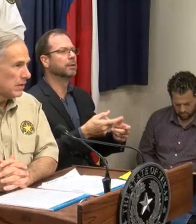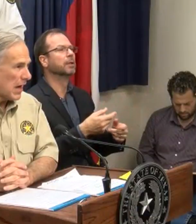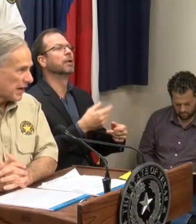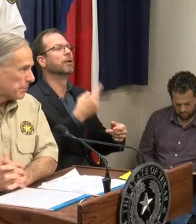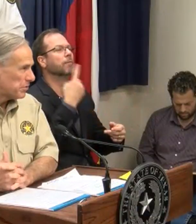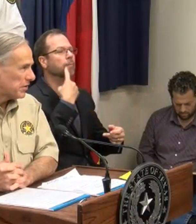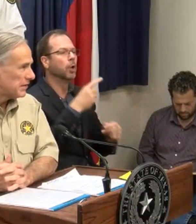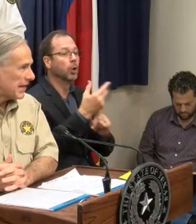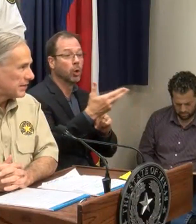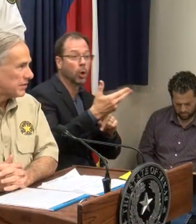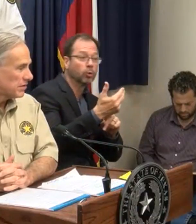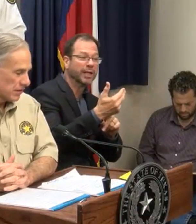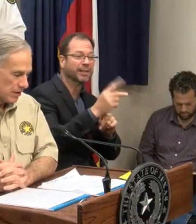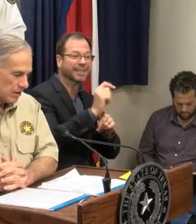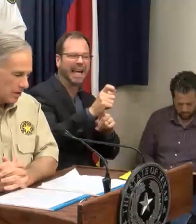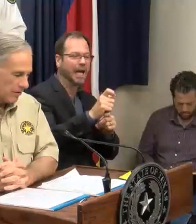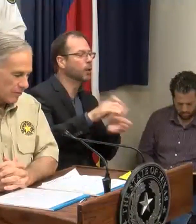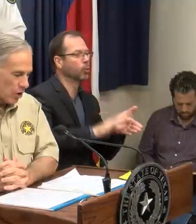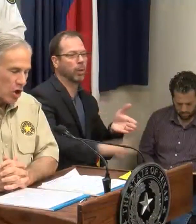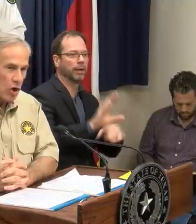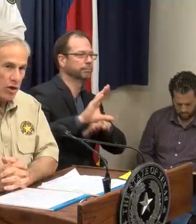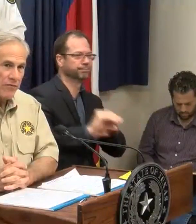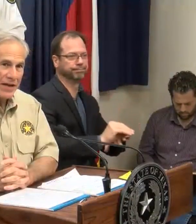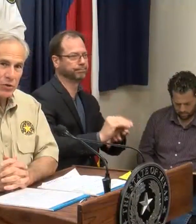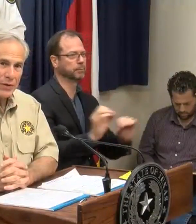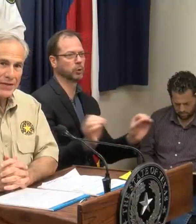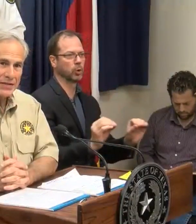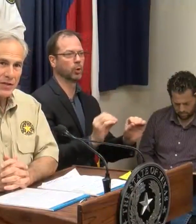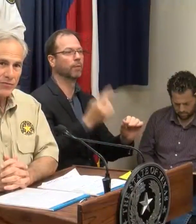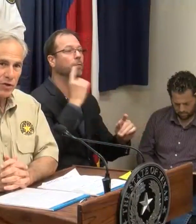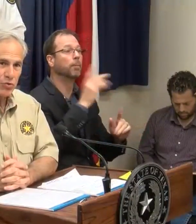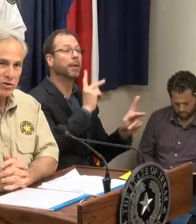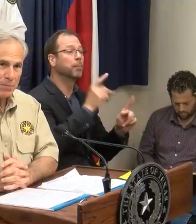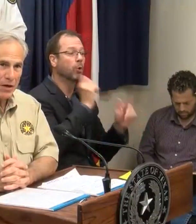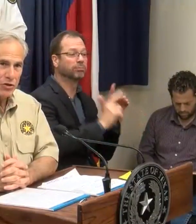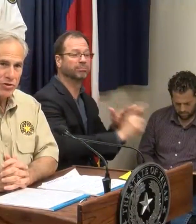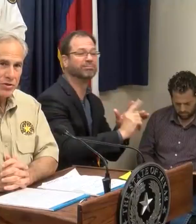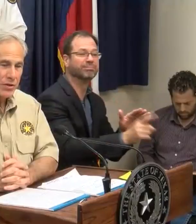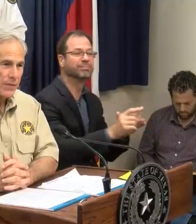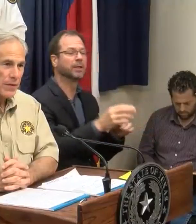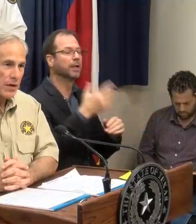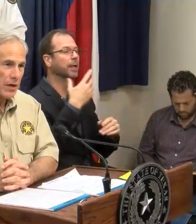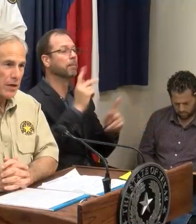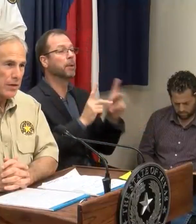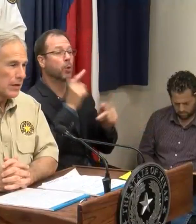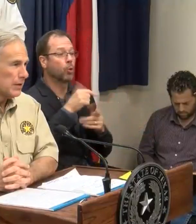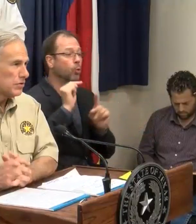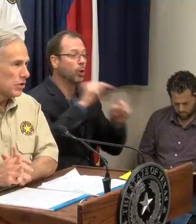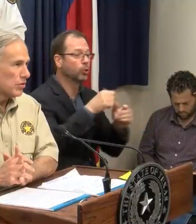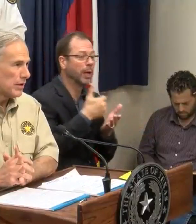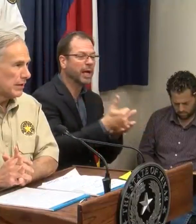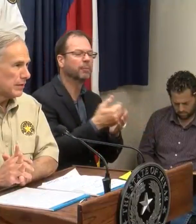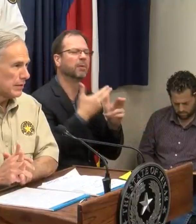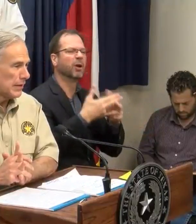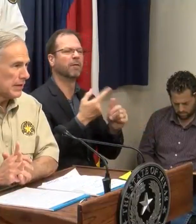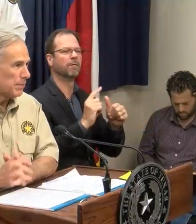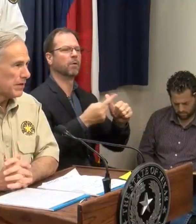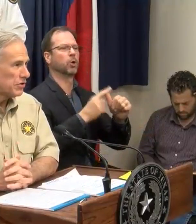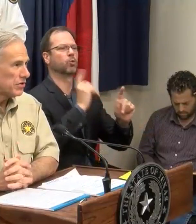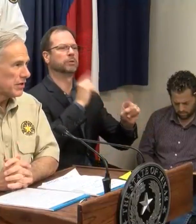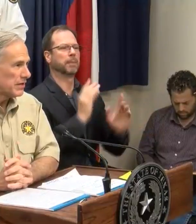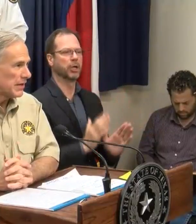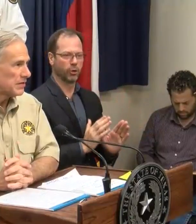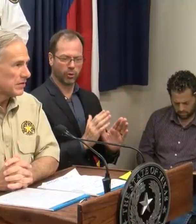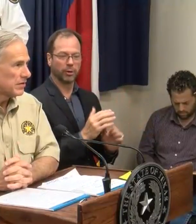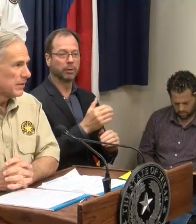occupancy taxes for all evacuees, and first responders. So any